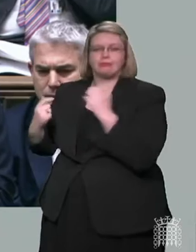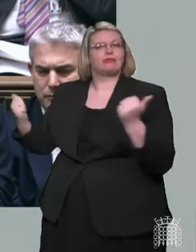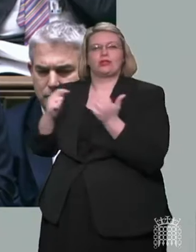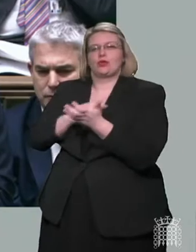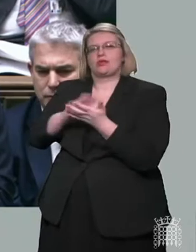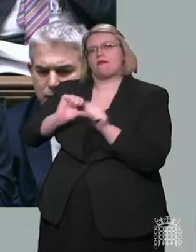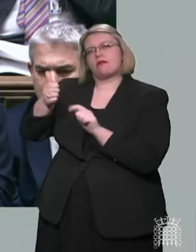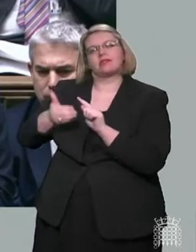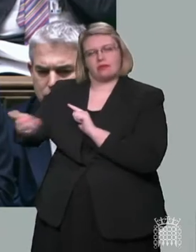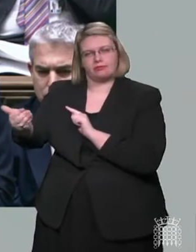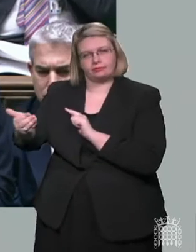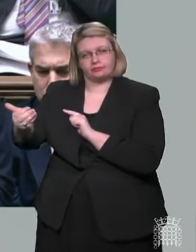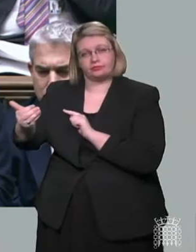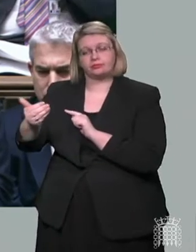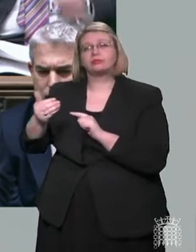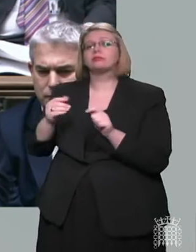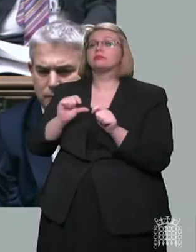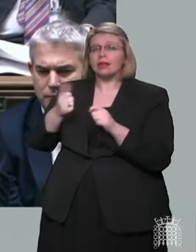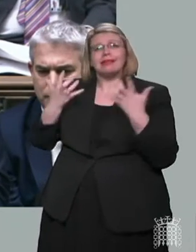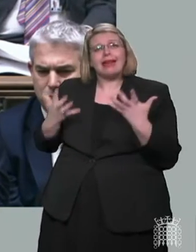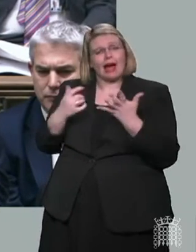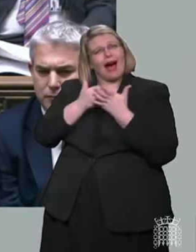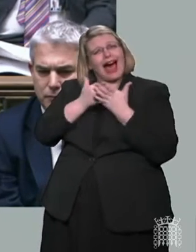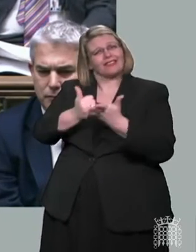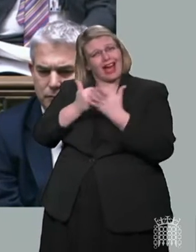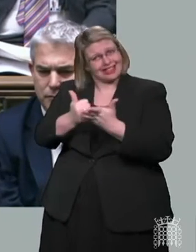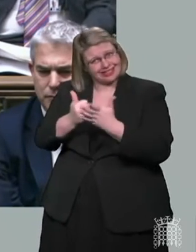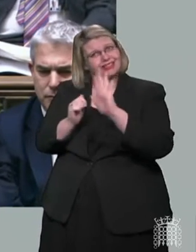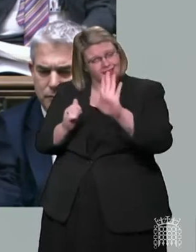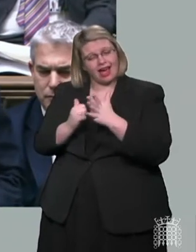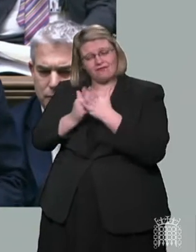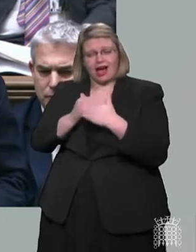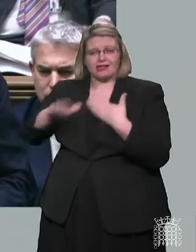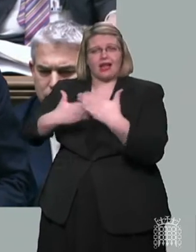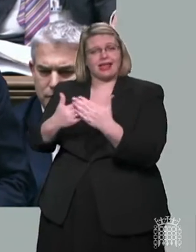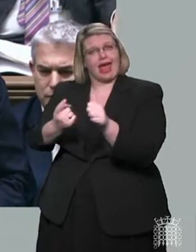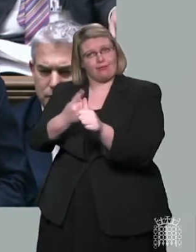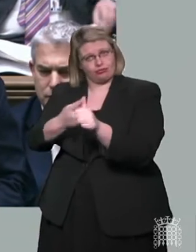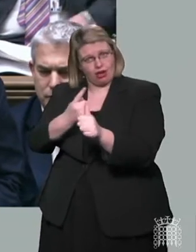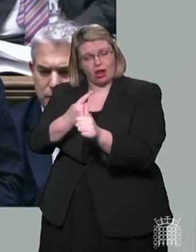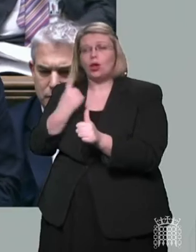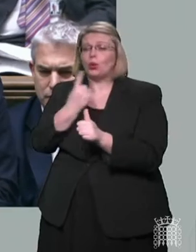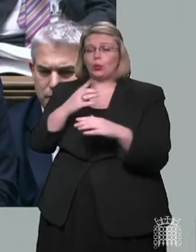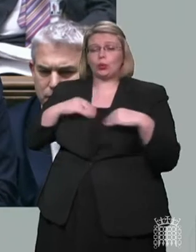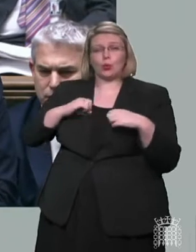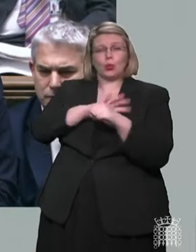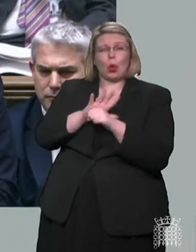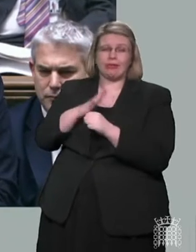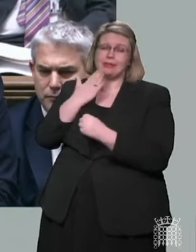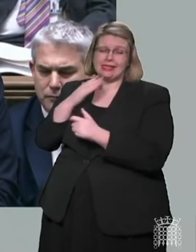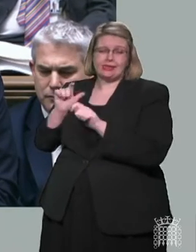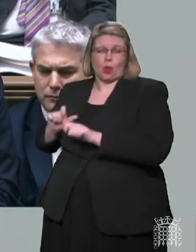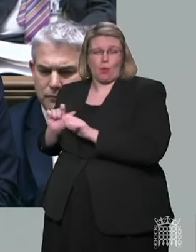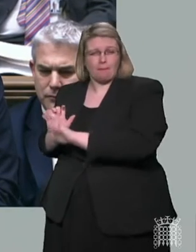still advise people who test positive to stay at home. But after that we will encourage people with COVID-19 symptoms